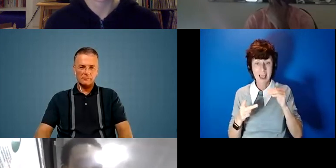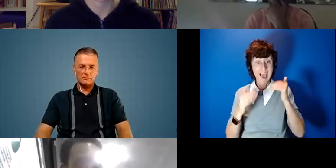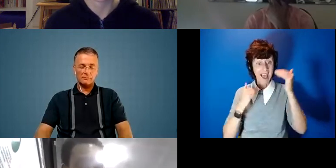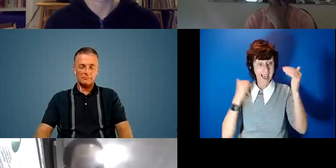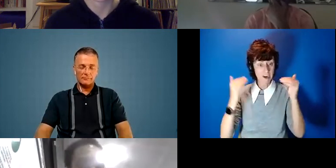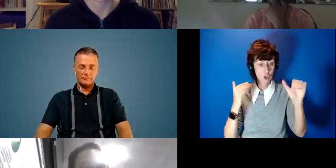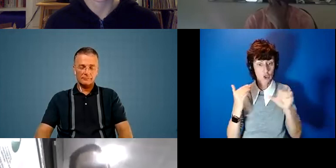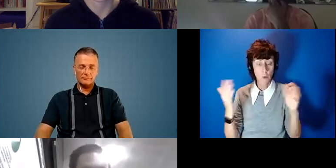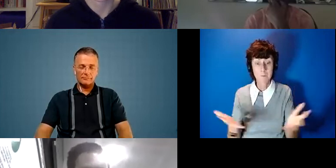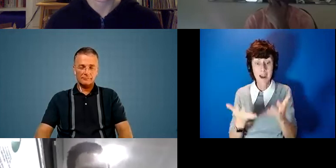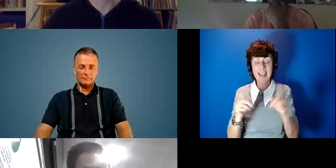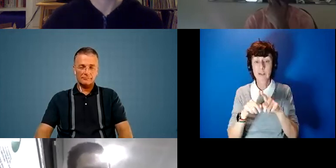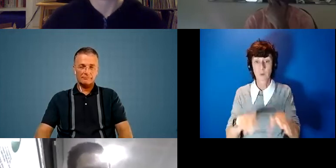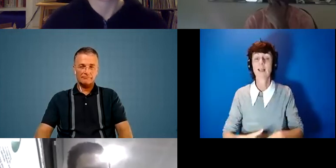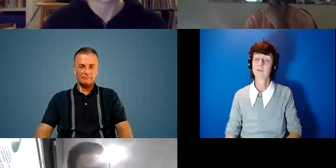in this movement